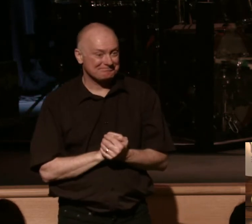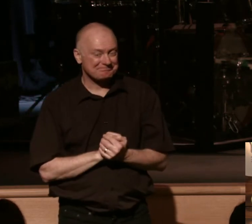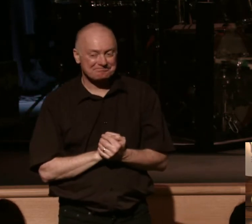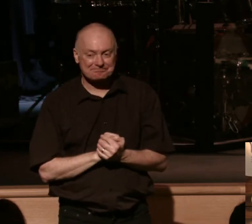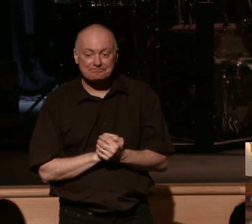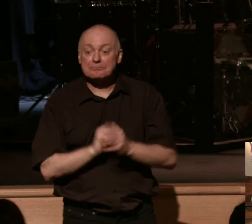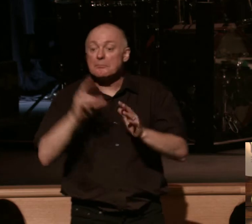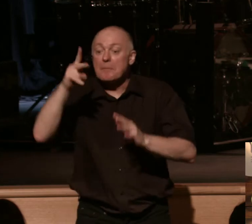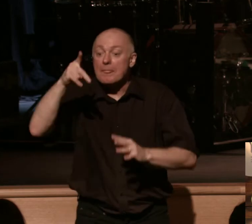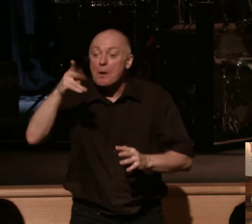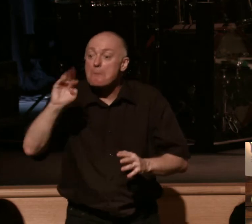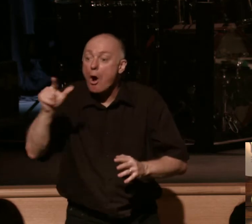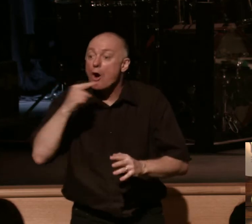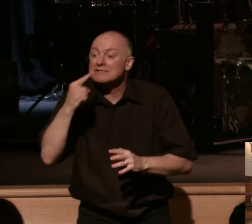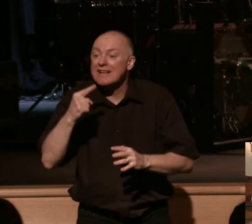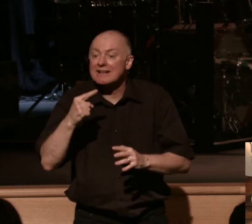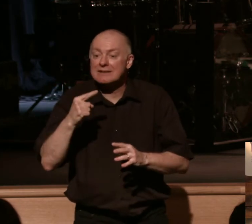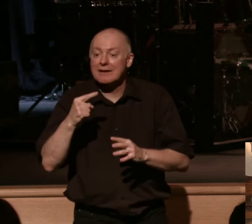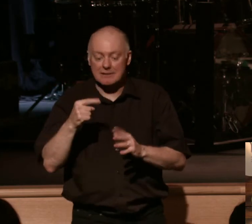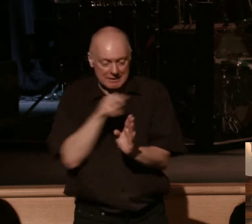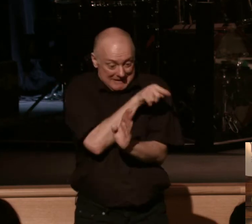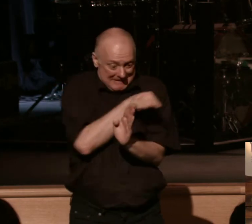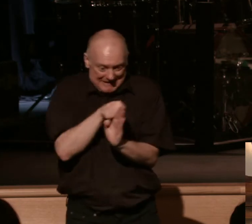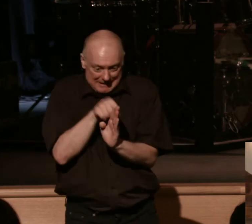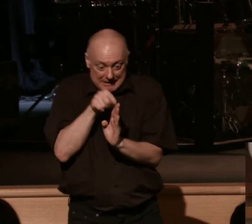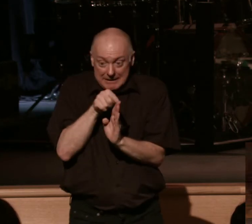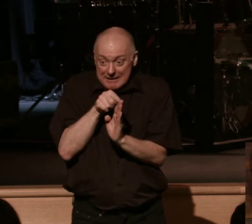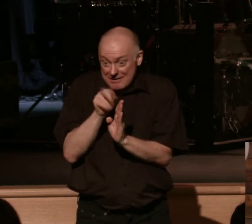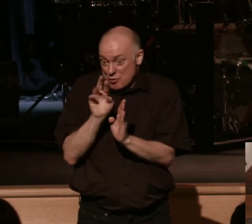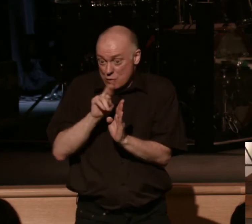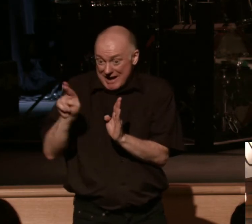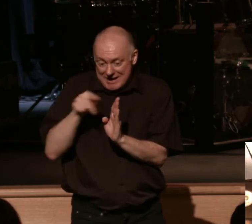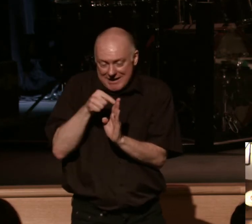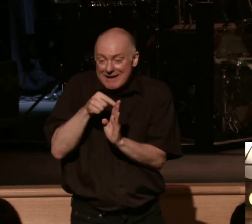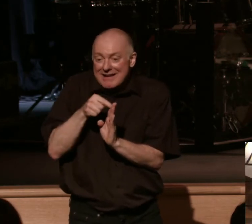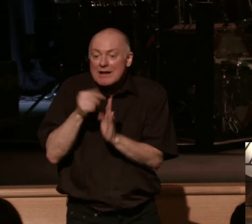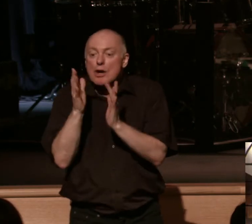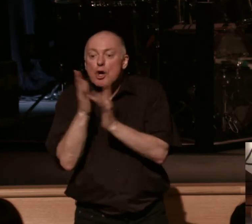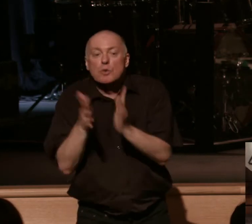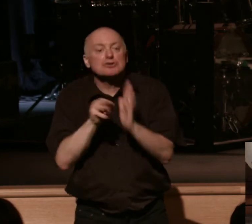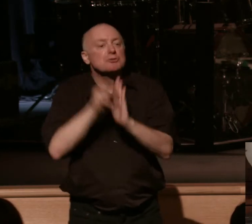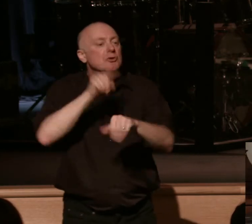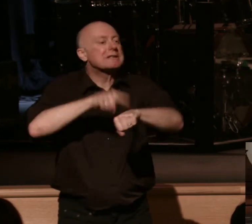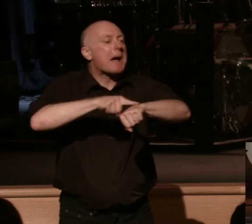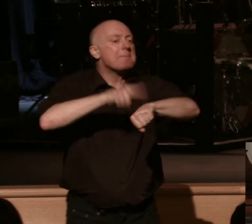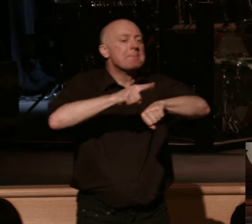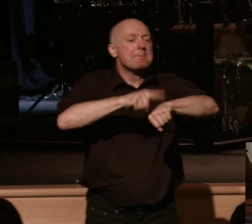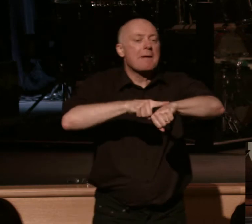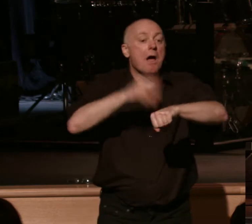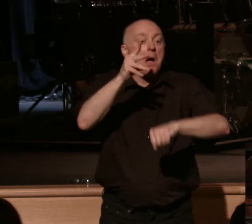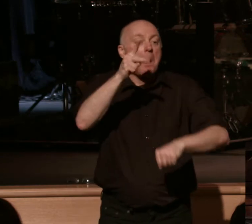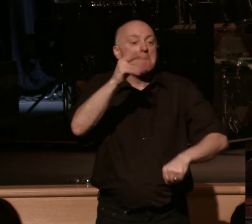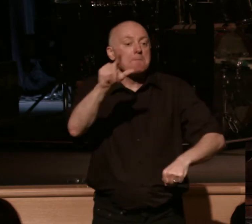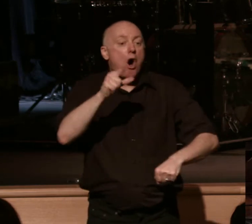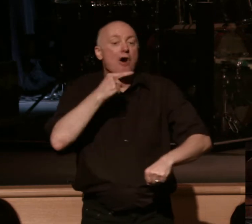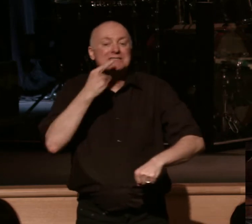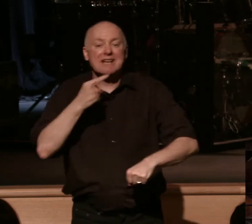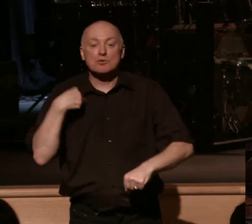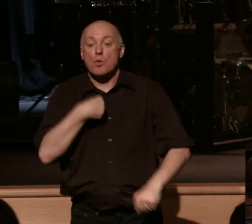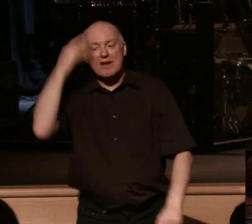And Paul's saying is, for we know. Okay, ready? Christian maturity time right here. Paul says, we know, not we think